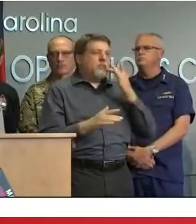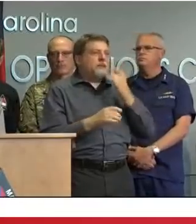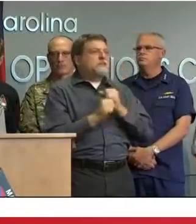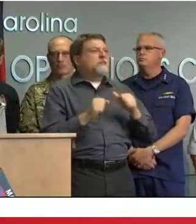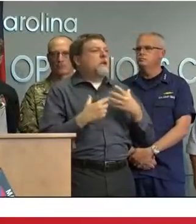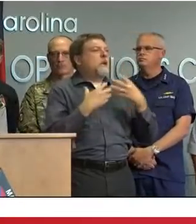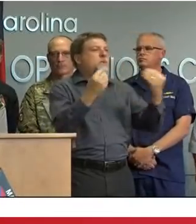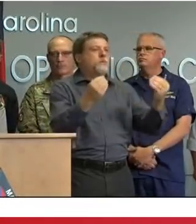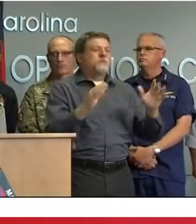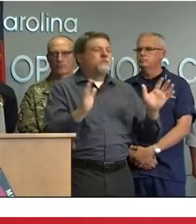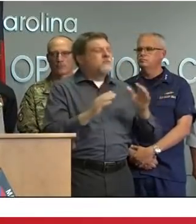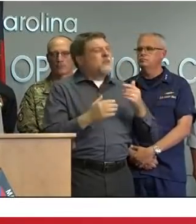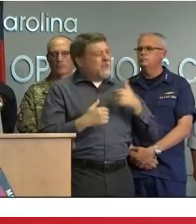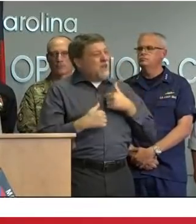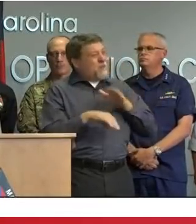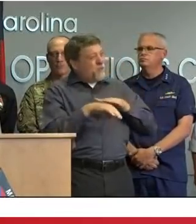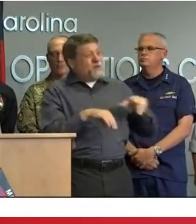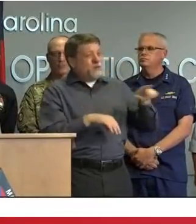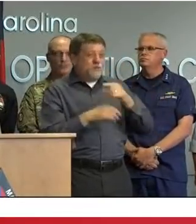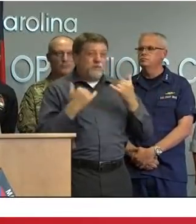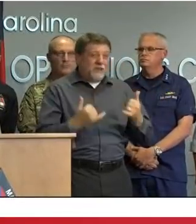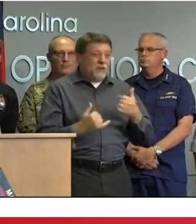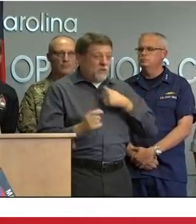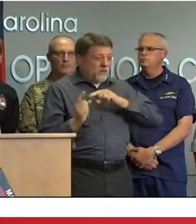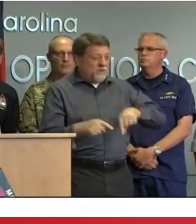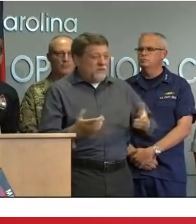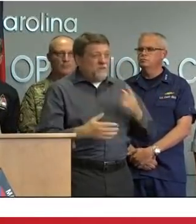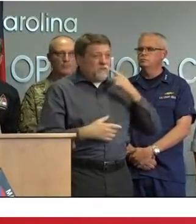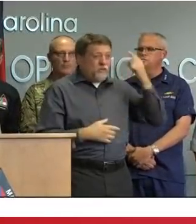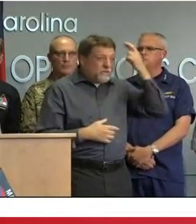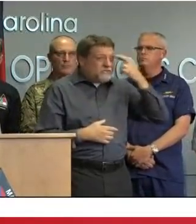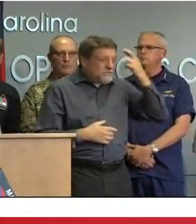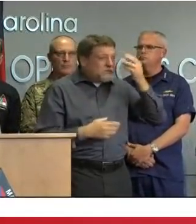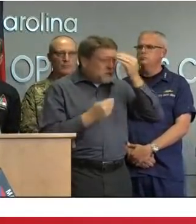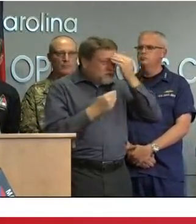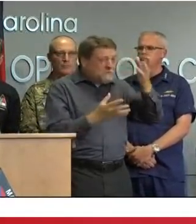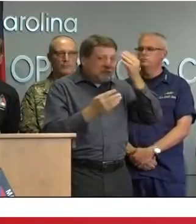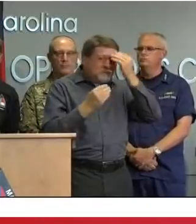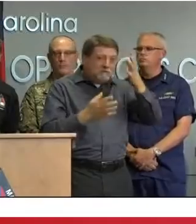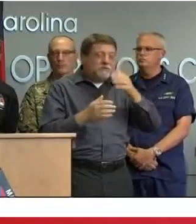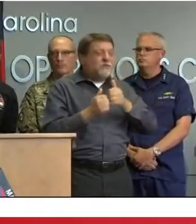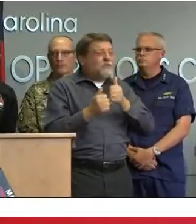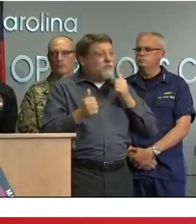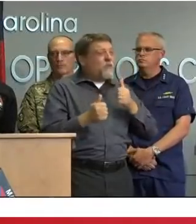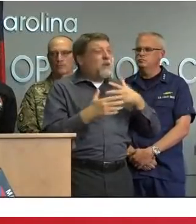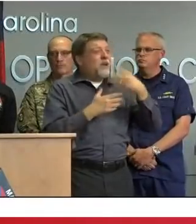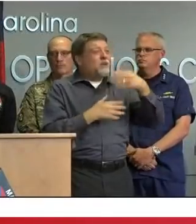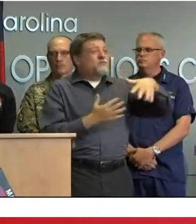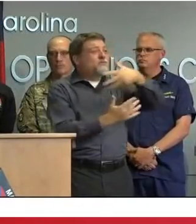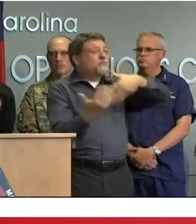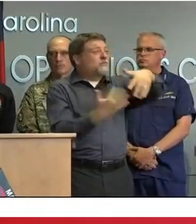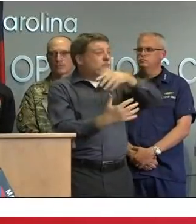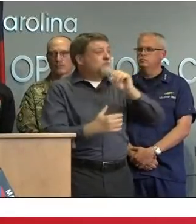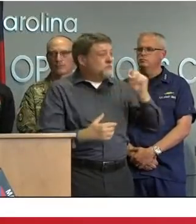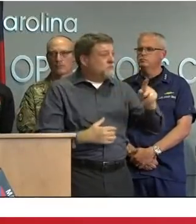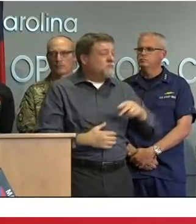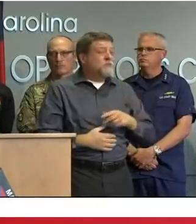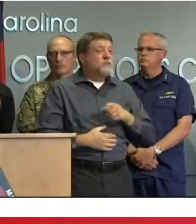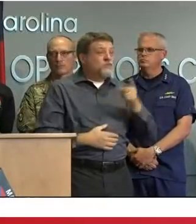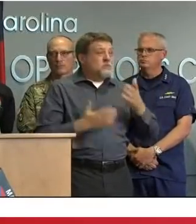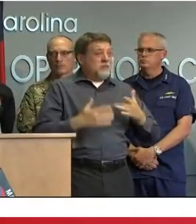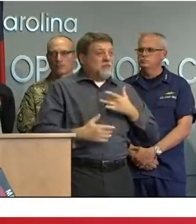safety warnings that we're given here at these various press conferences residents who may feel like venturing out themselves